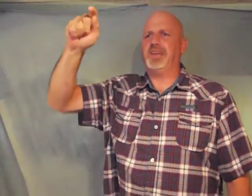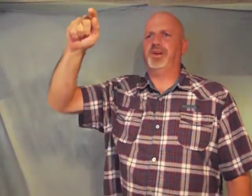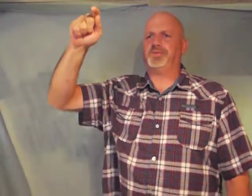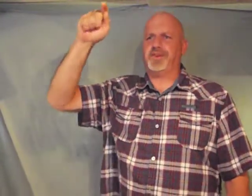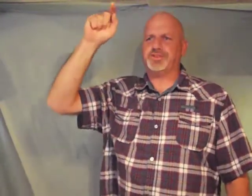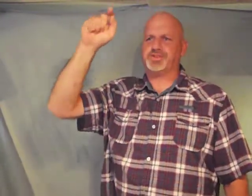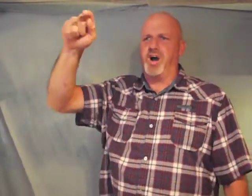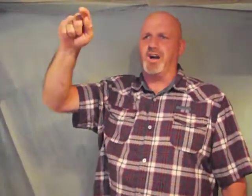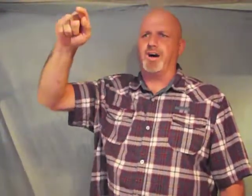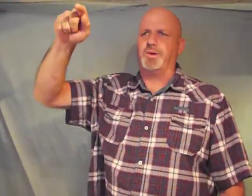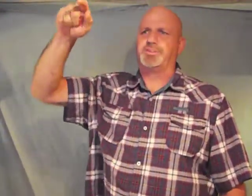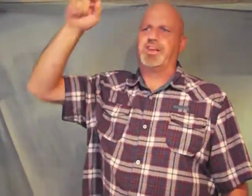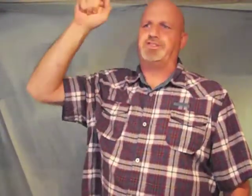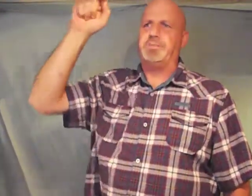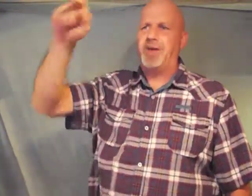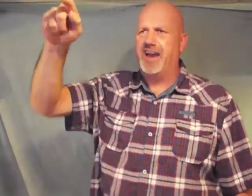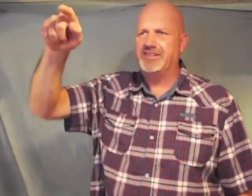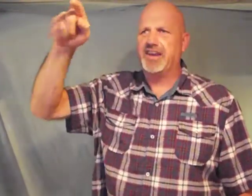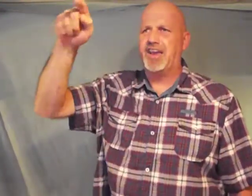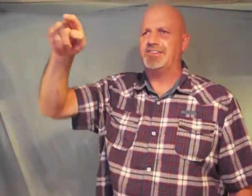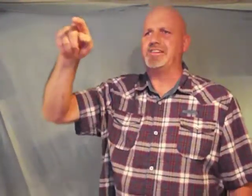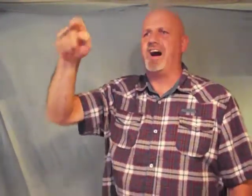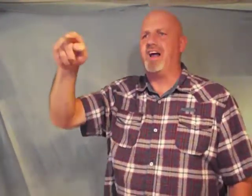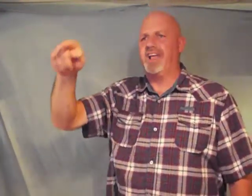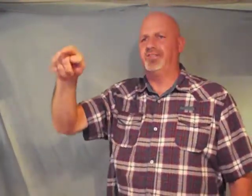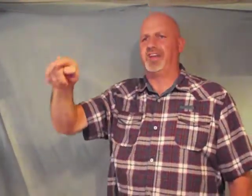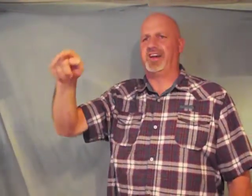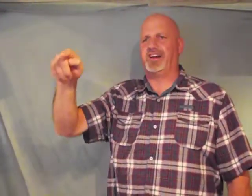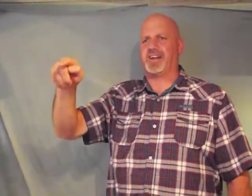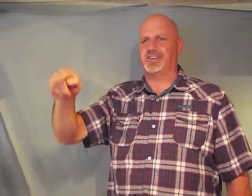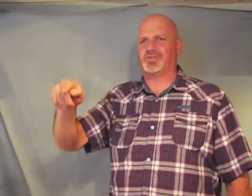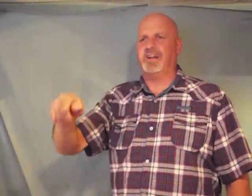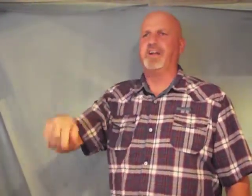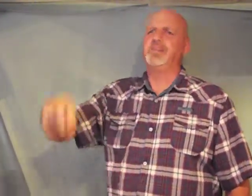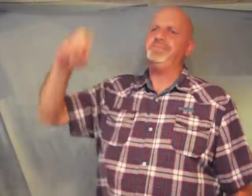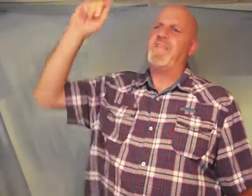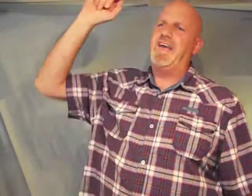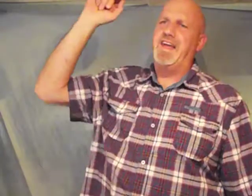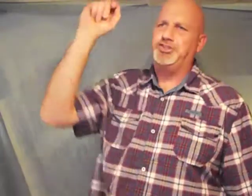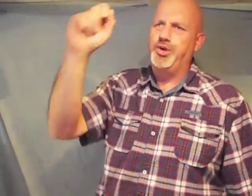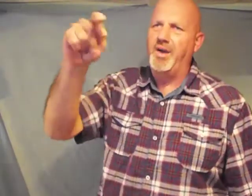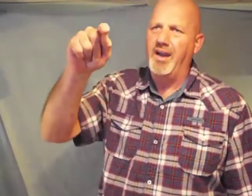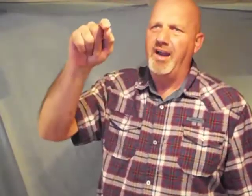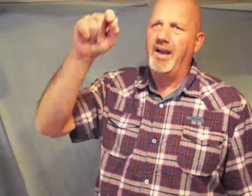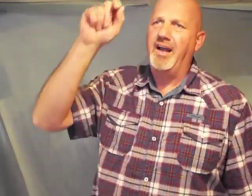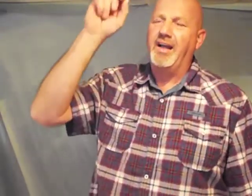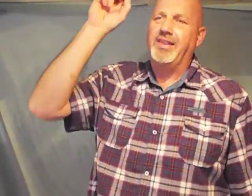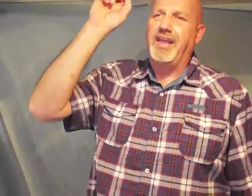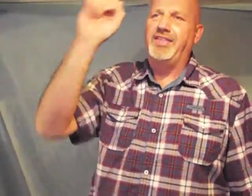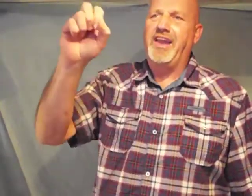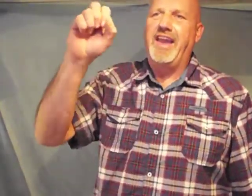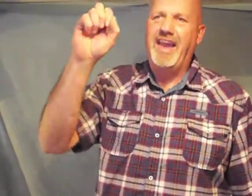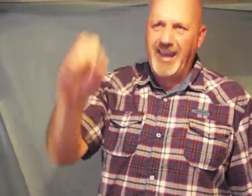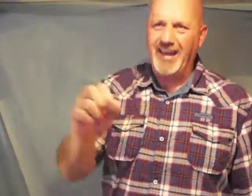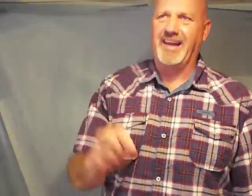you for the strongholds that you place against all evil in our country and that you that the healing